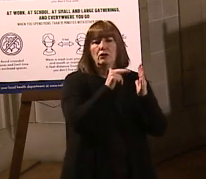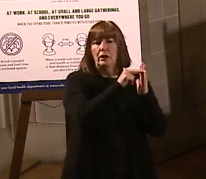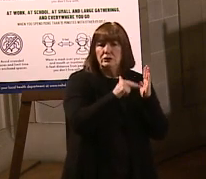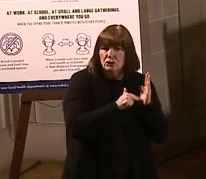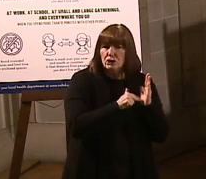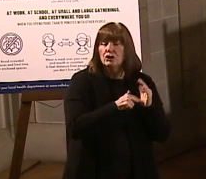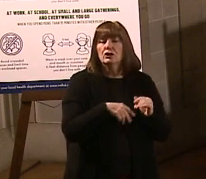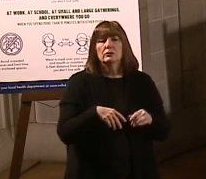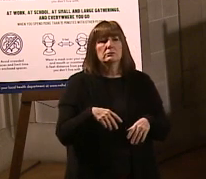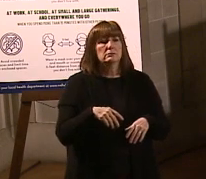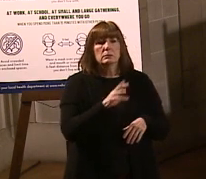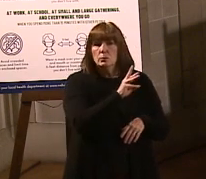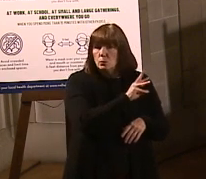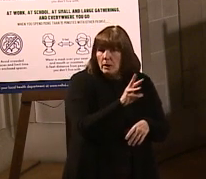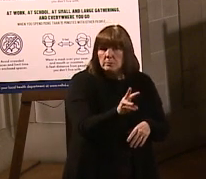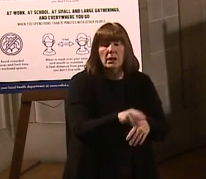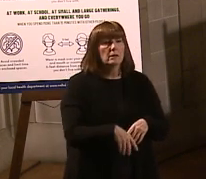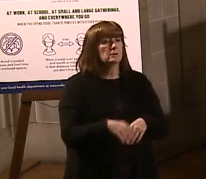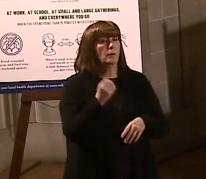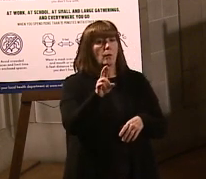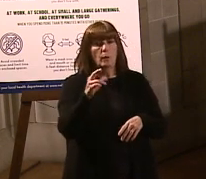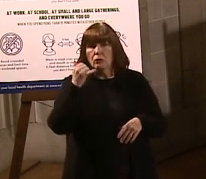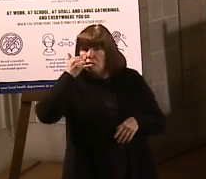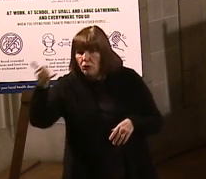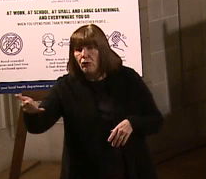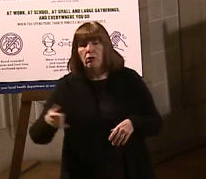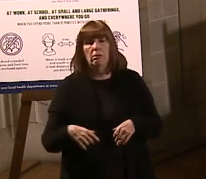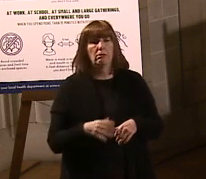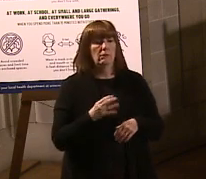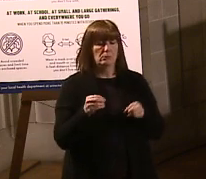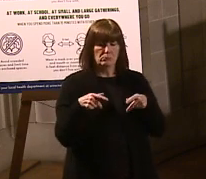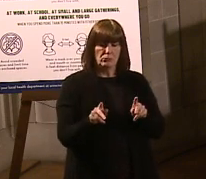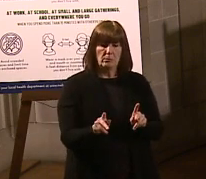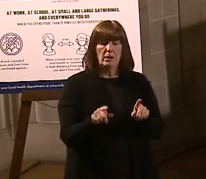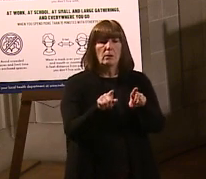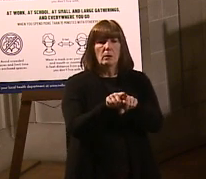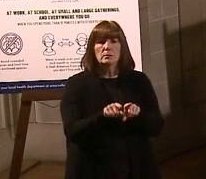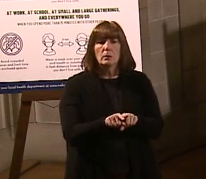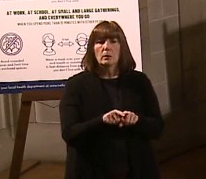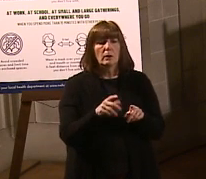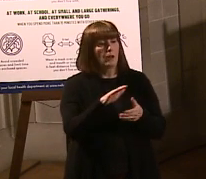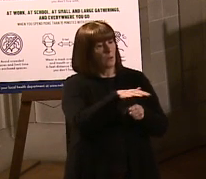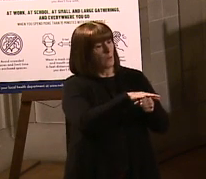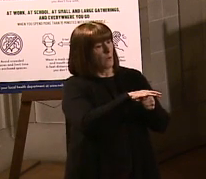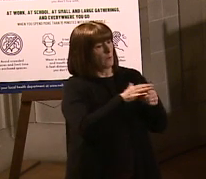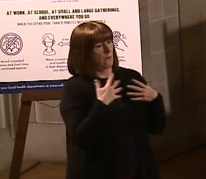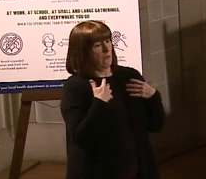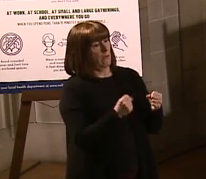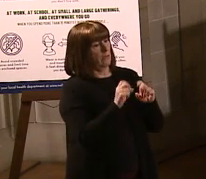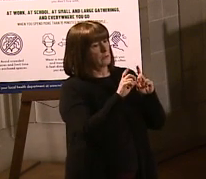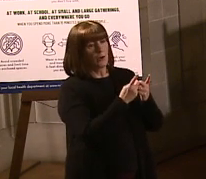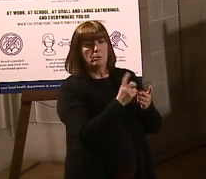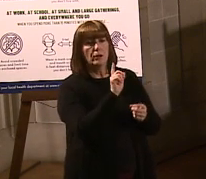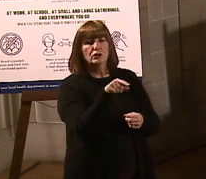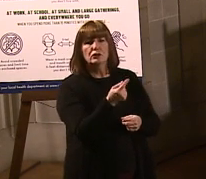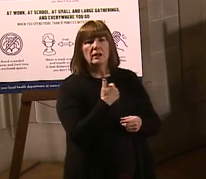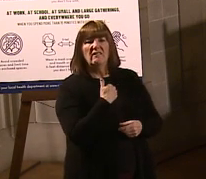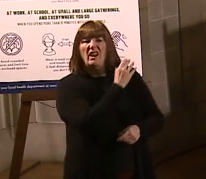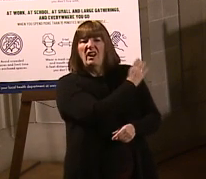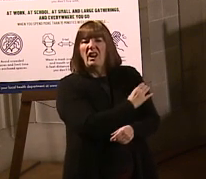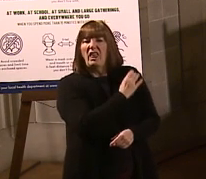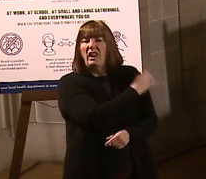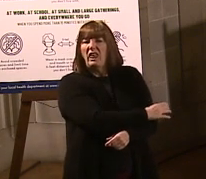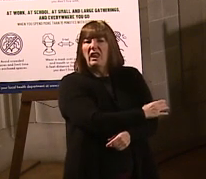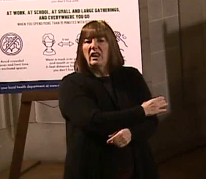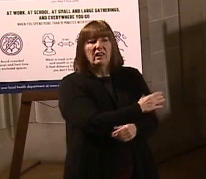It won't have to be a website. You can make a phone call. We're going to allow also, I know local health departments are talking about having just clinics where you